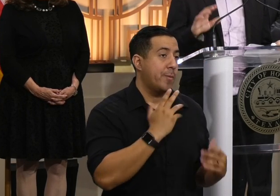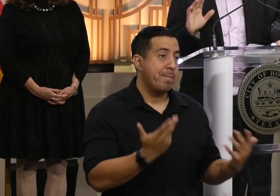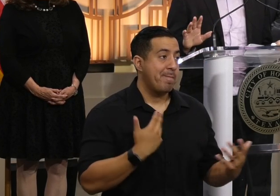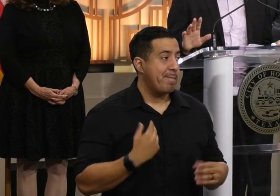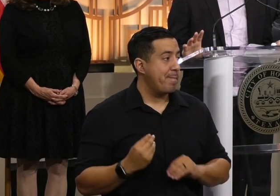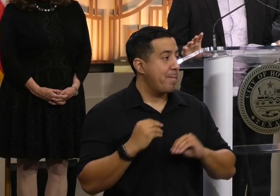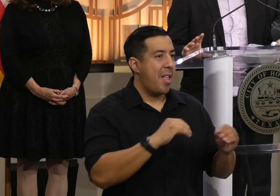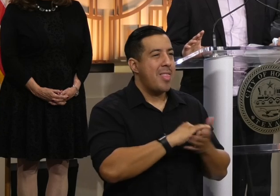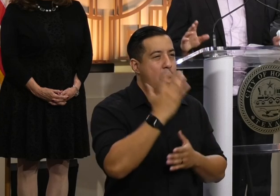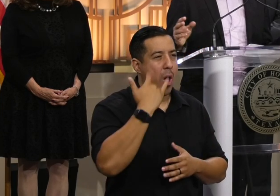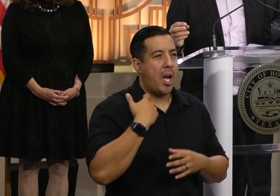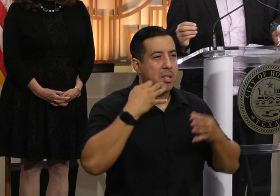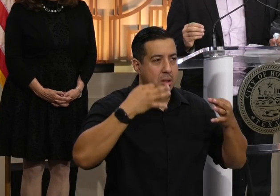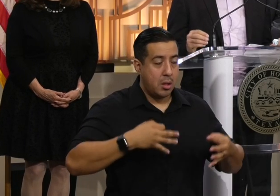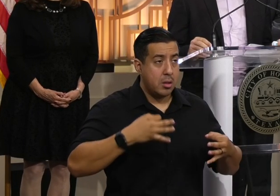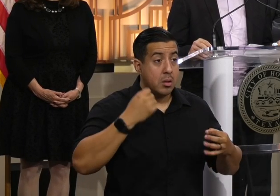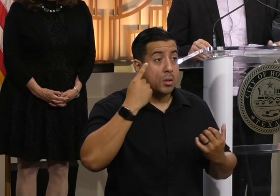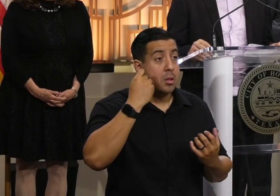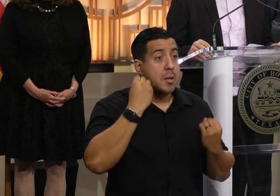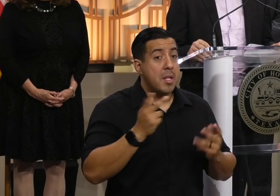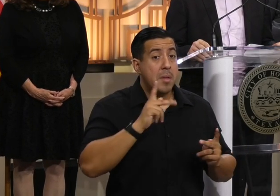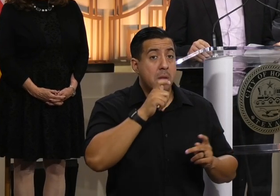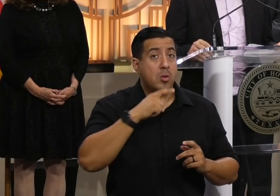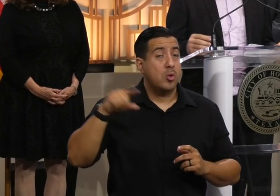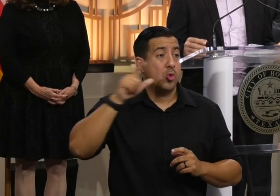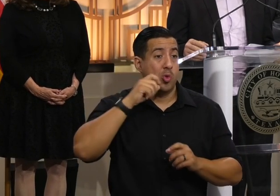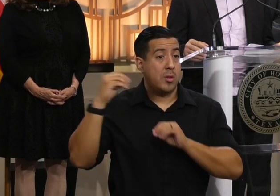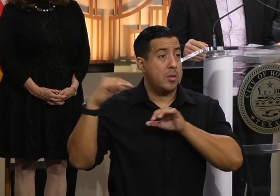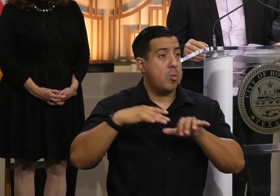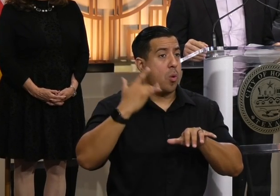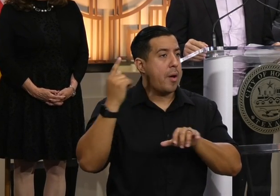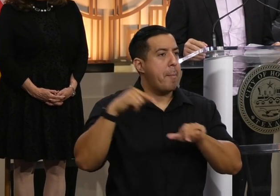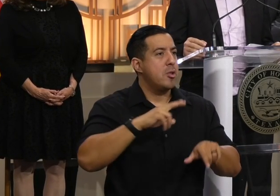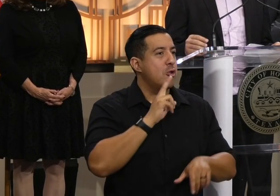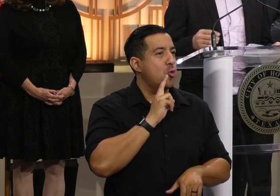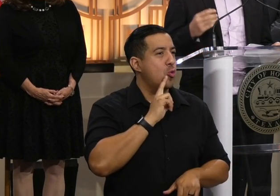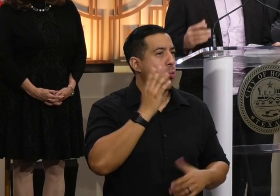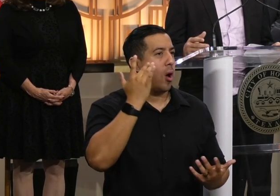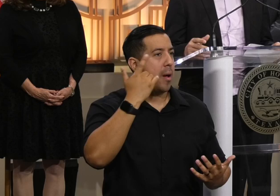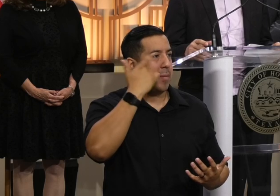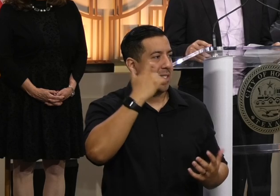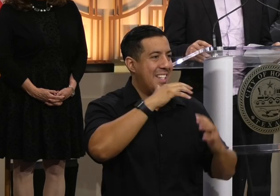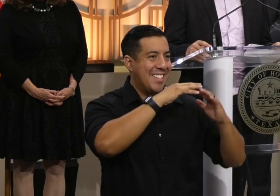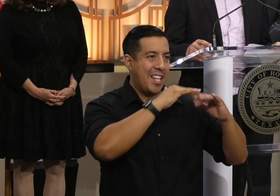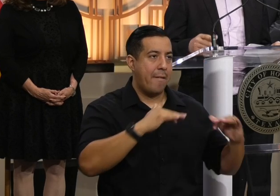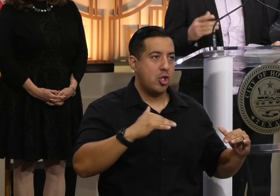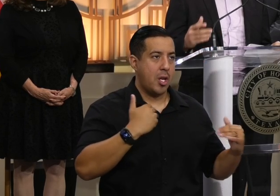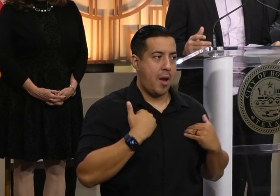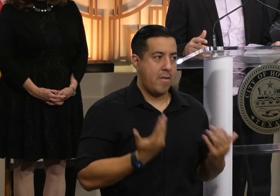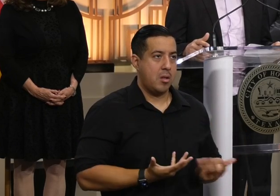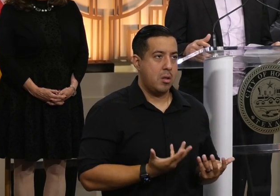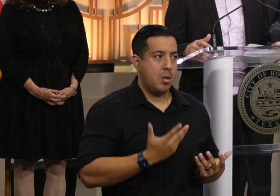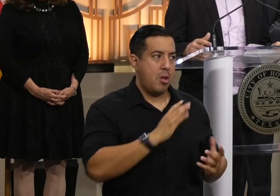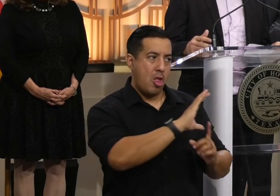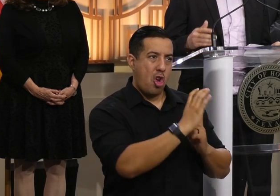so that's why I decided. And that's why a lot of these Afghan refugees, they come into Houston because of the diversity we have, because of the